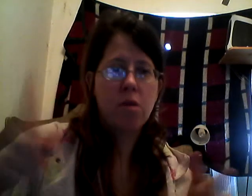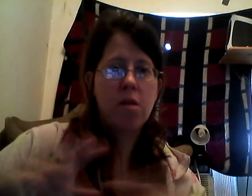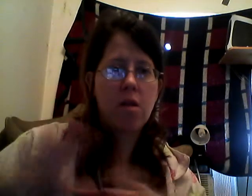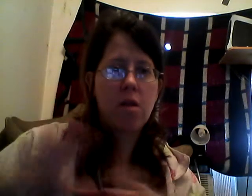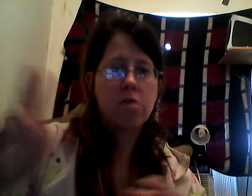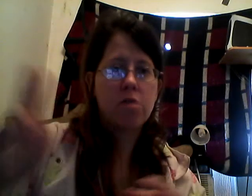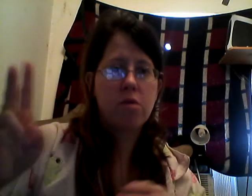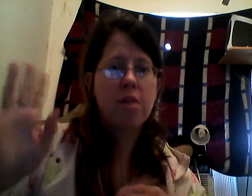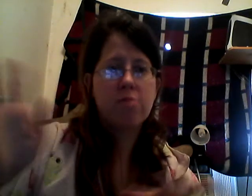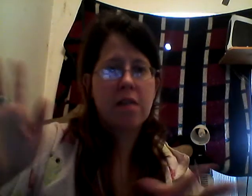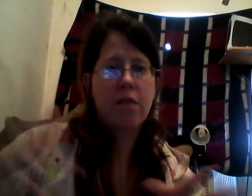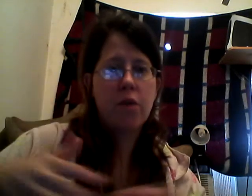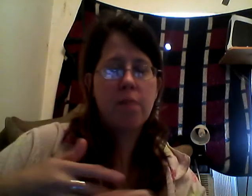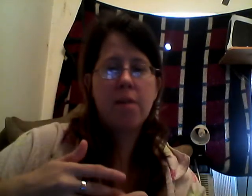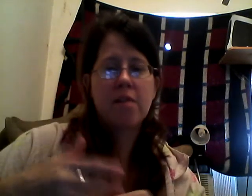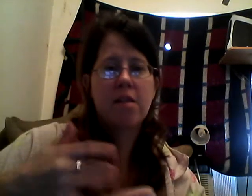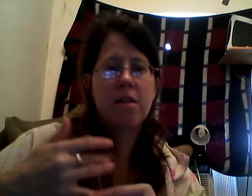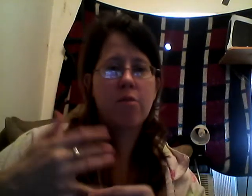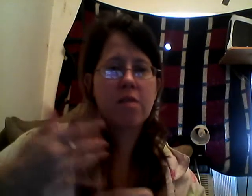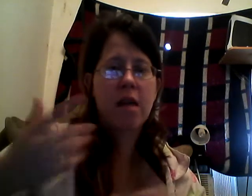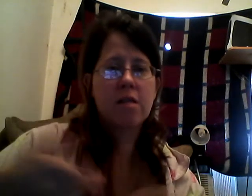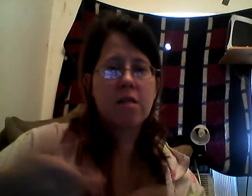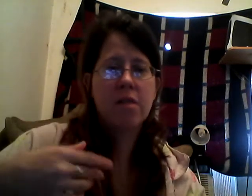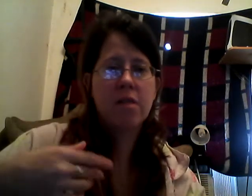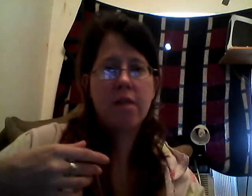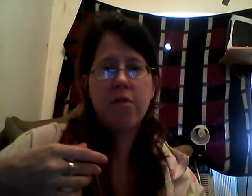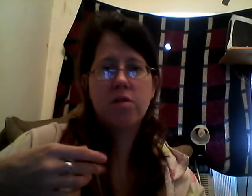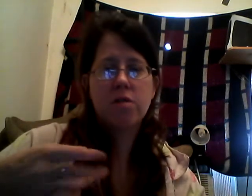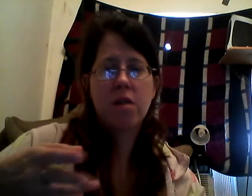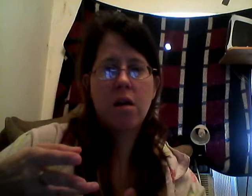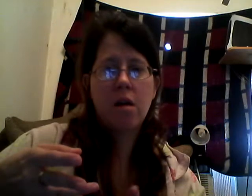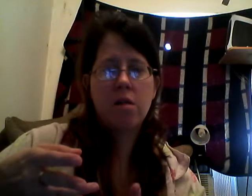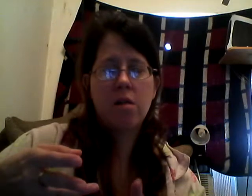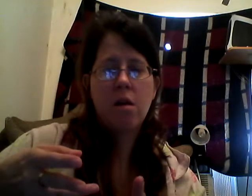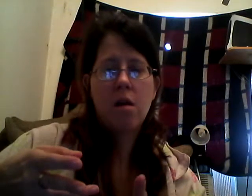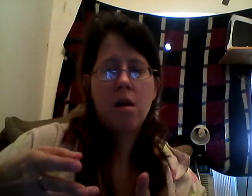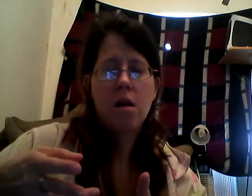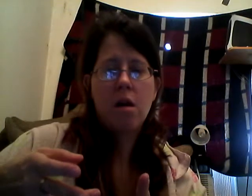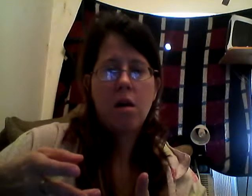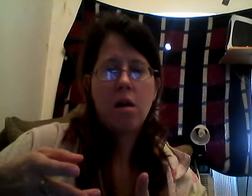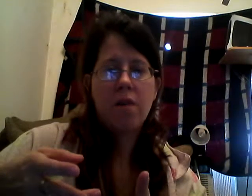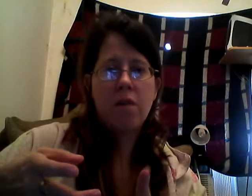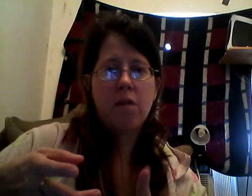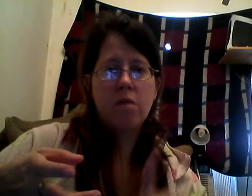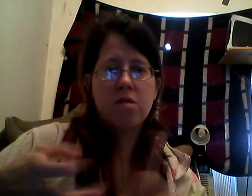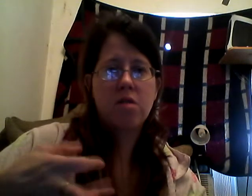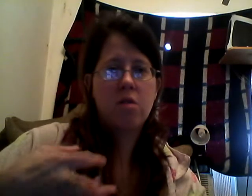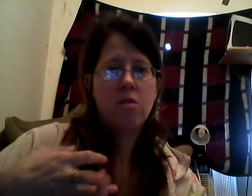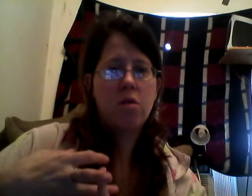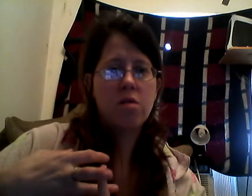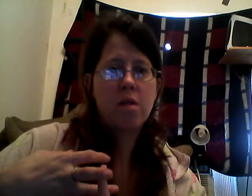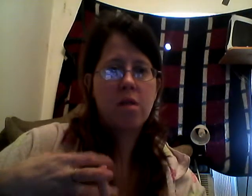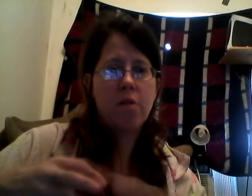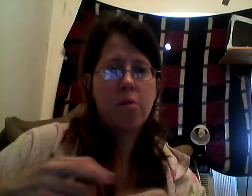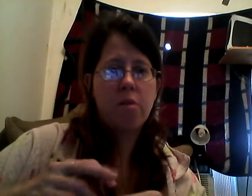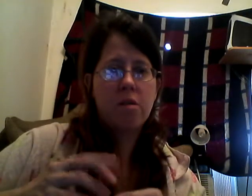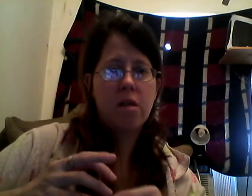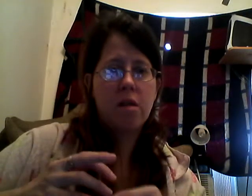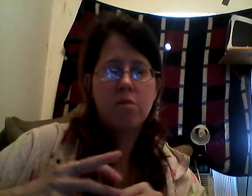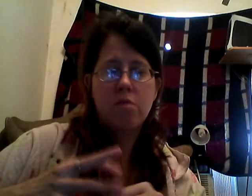long, or was twice, was like 30 minutes. I think it was, I guess, Exhibition Everest, and I think it was Star Tours, I think, when we went to Hollywood Studios.